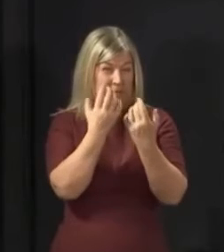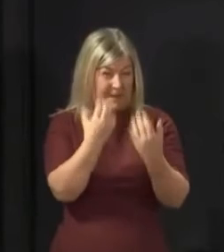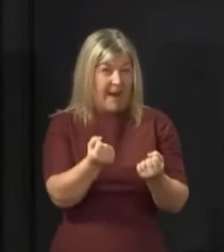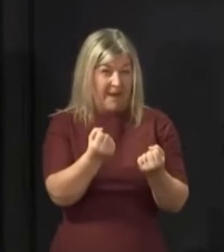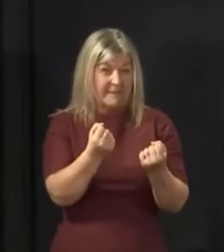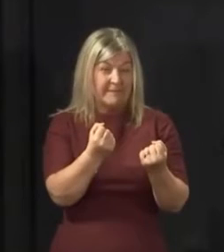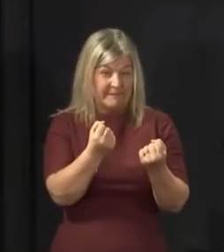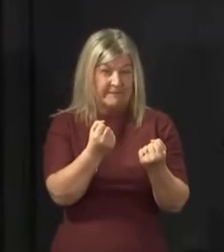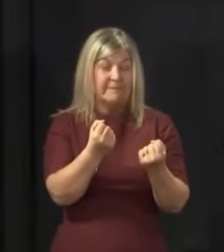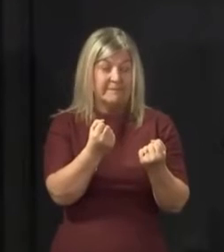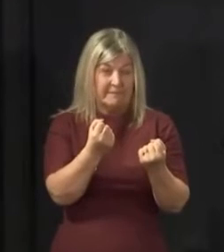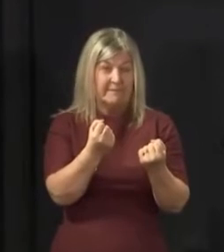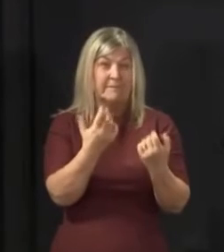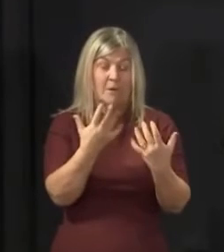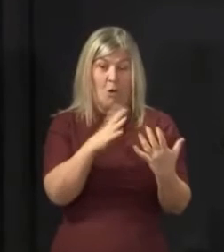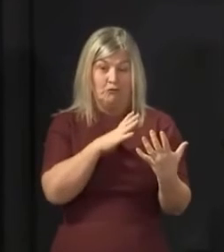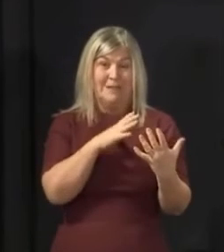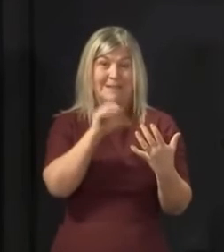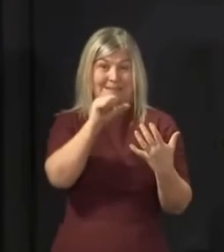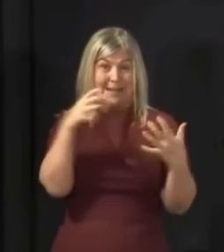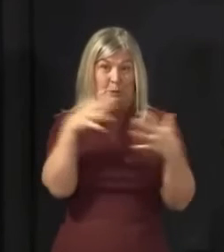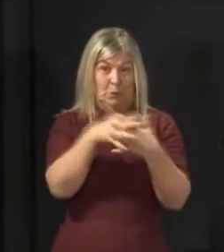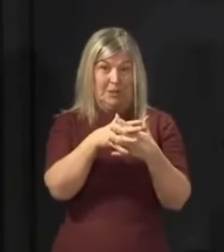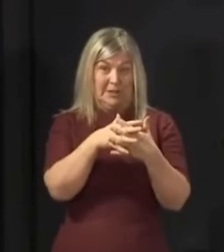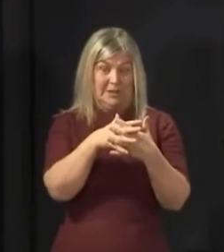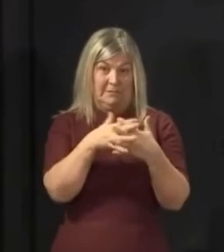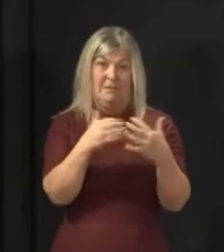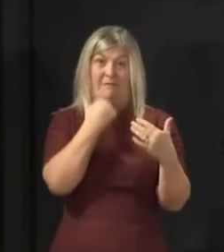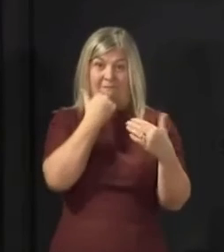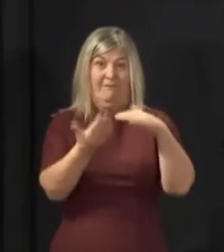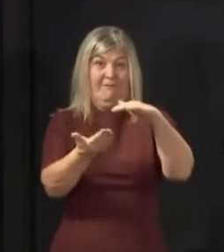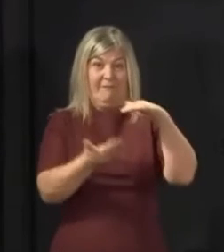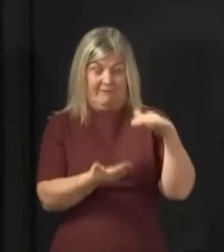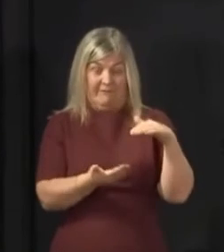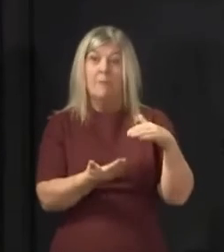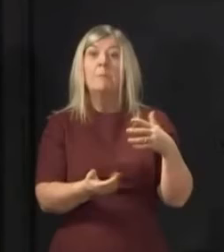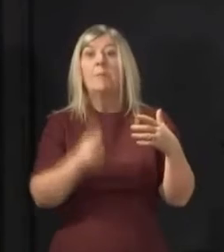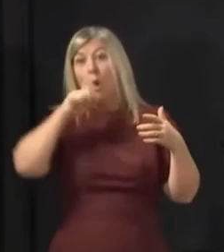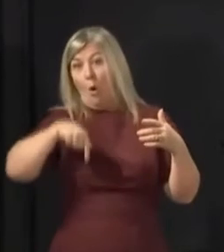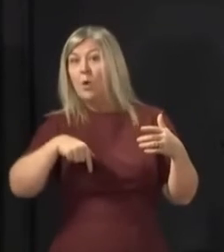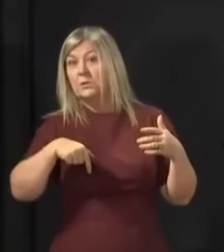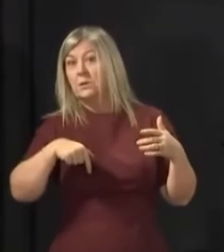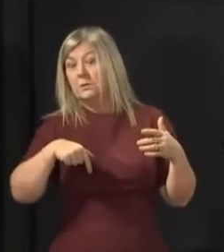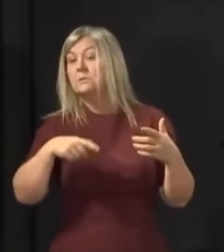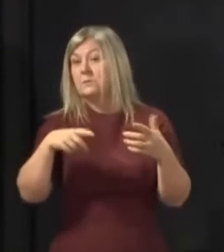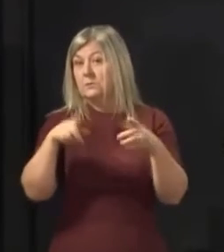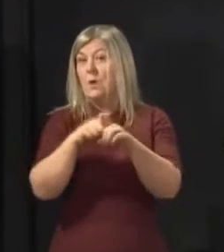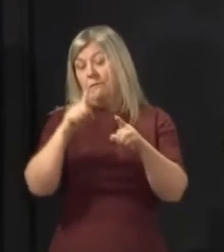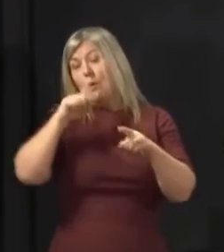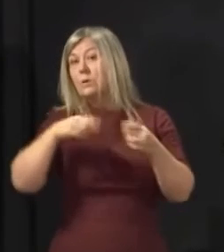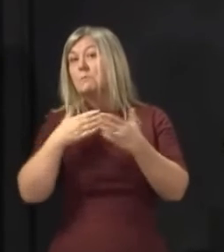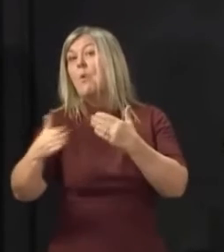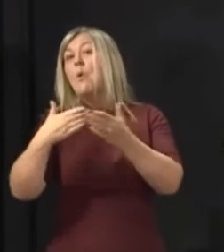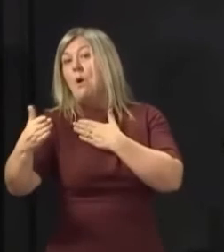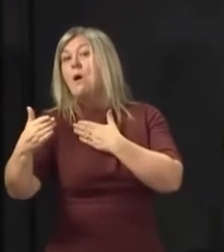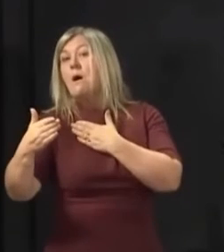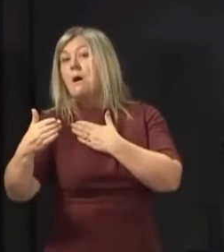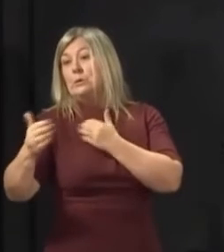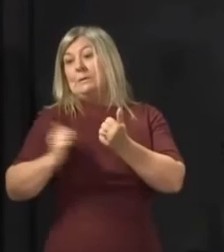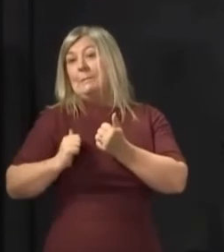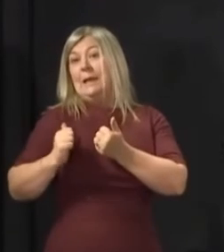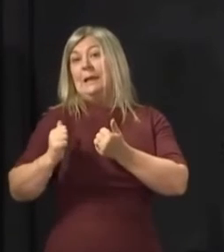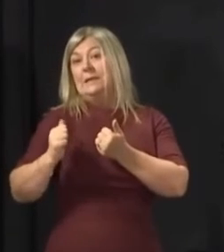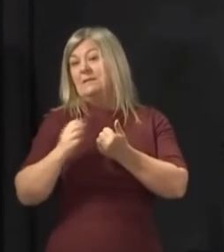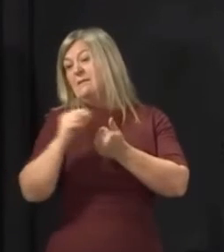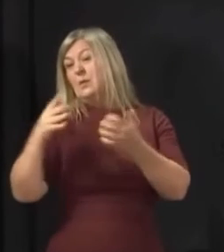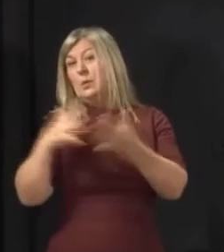weeks of supply or above that, and the remaining items are on order and expected within the next couple of weeks. So there's a lot of work going on to